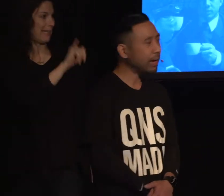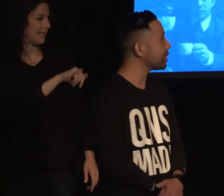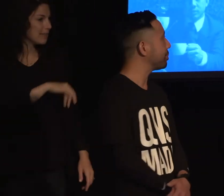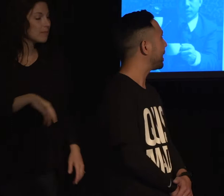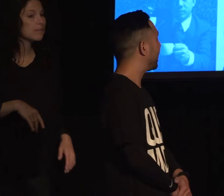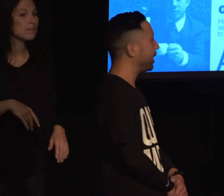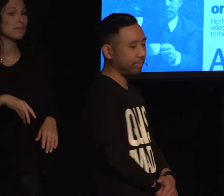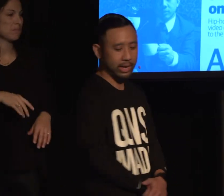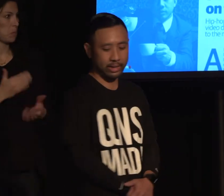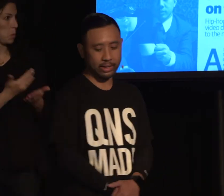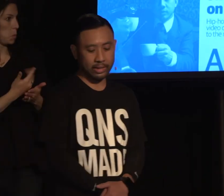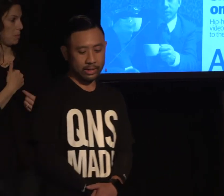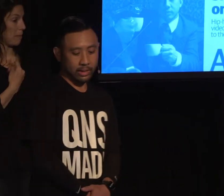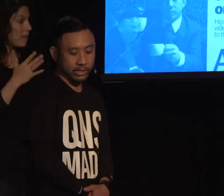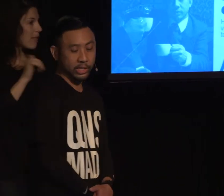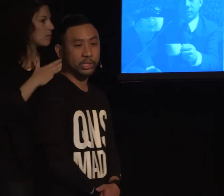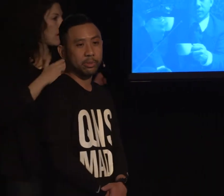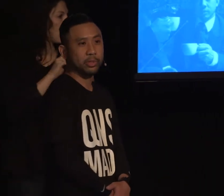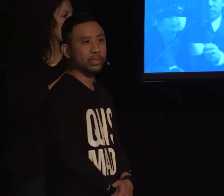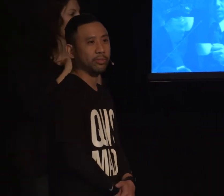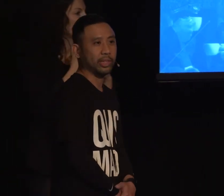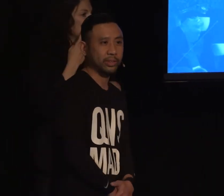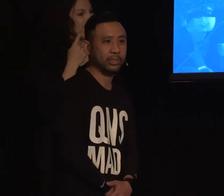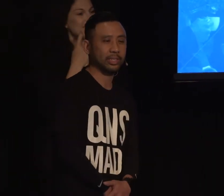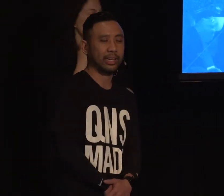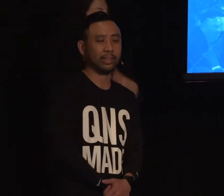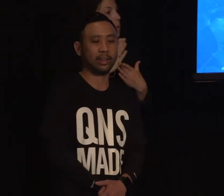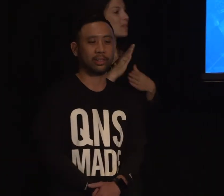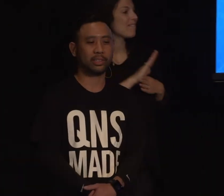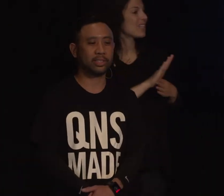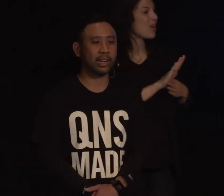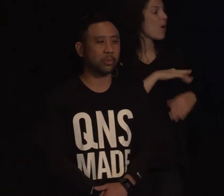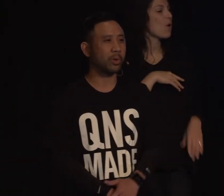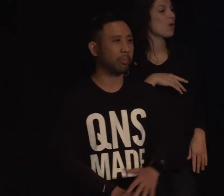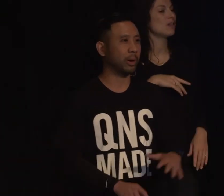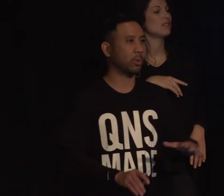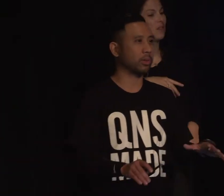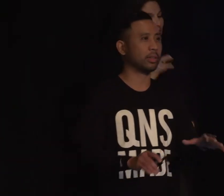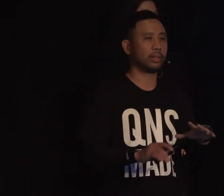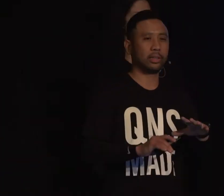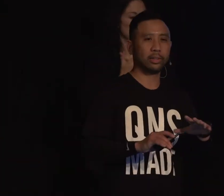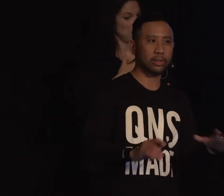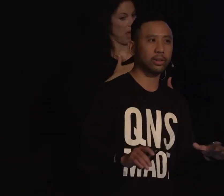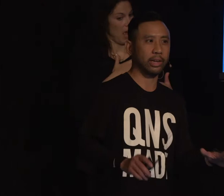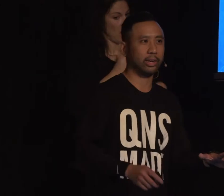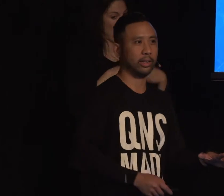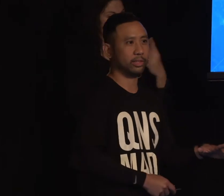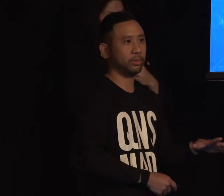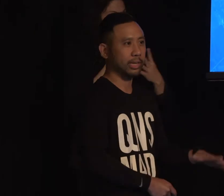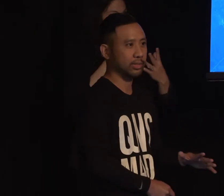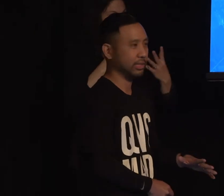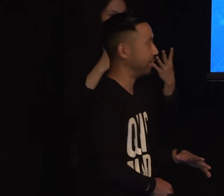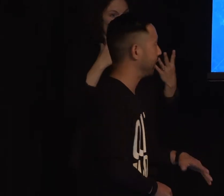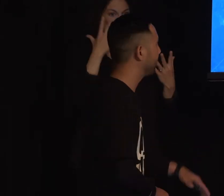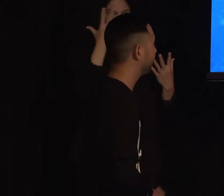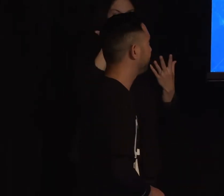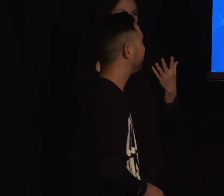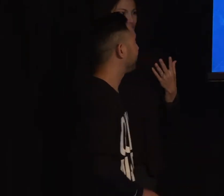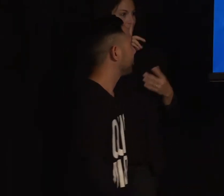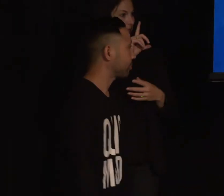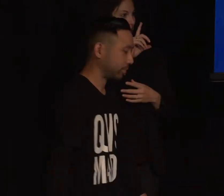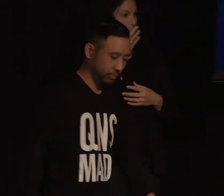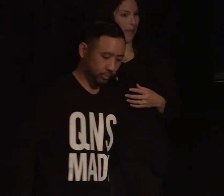But that was the beginning of my addiction to music videos. And this is kind of what my world looked like in 2007.